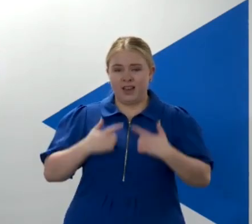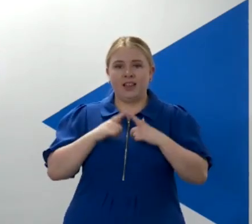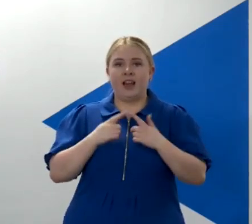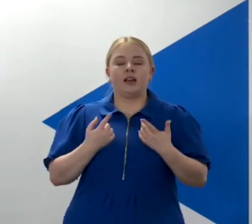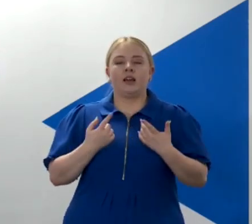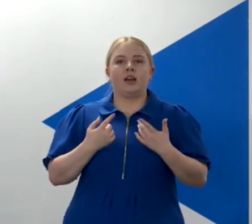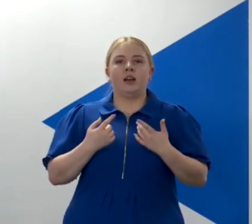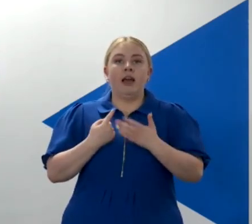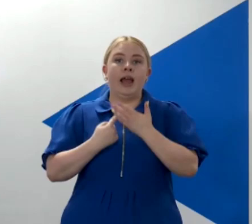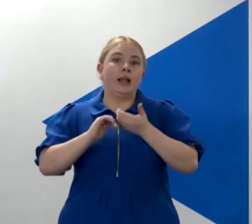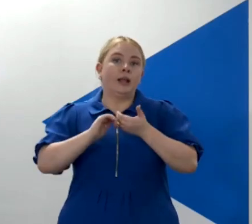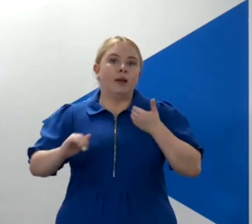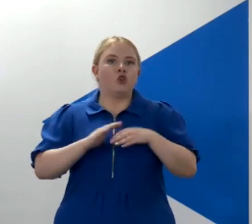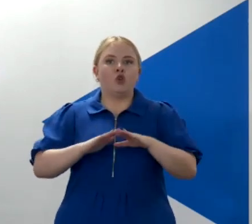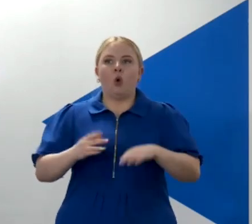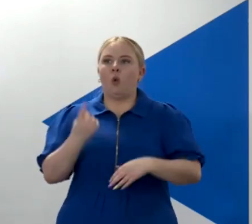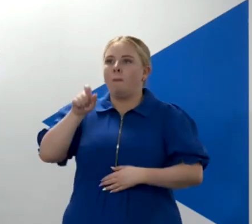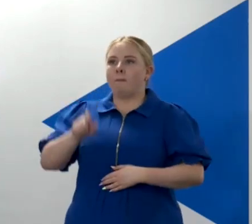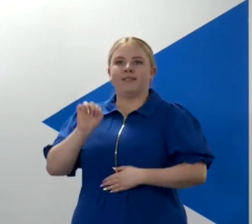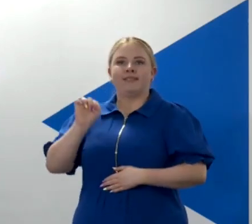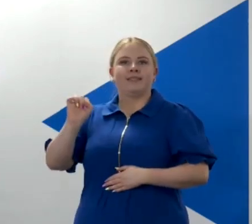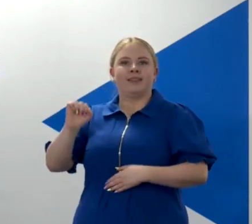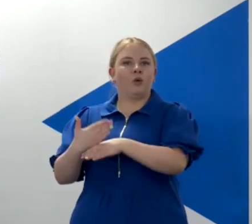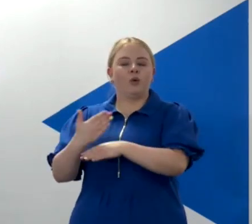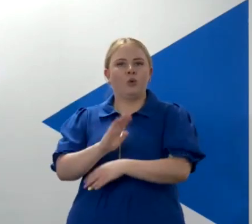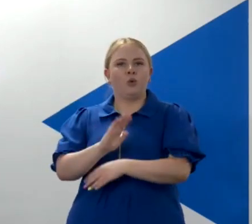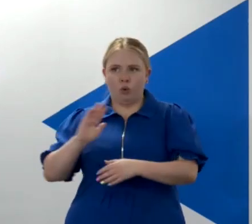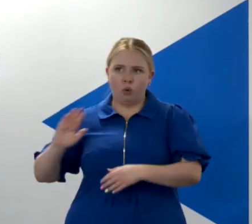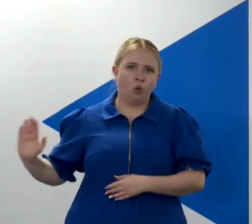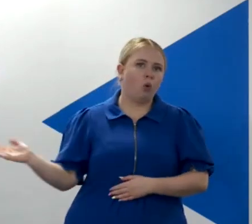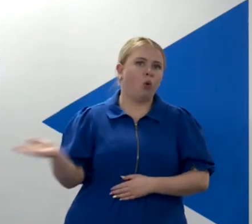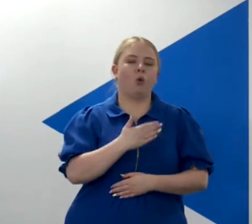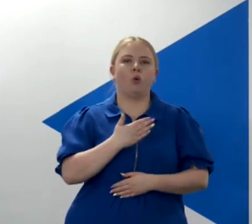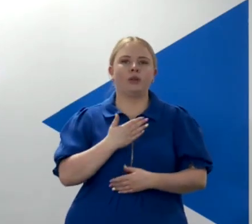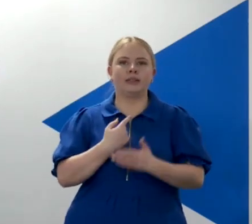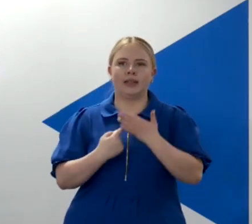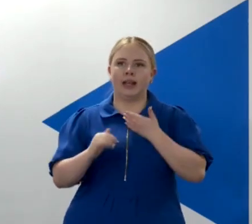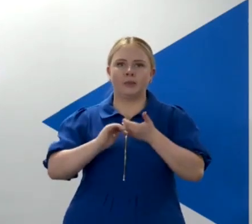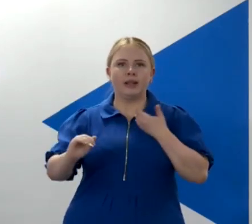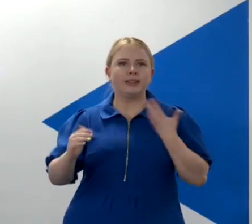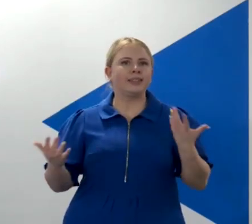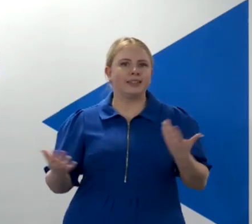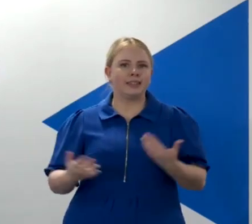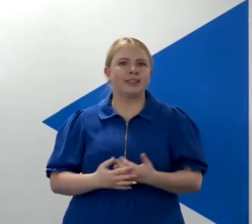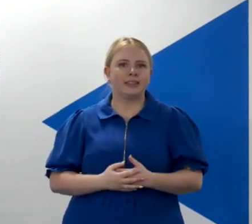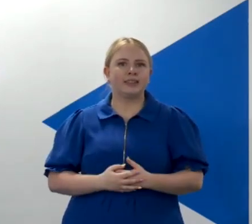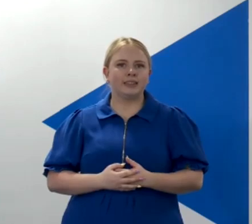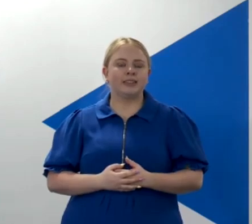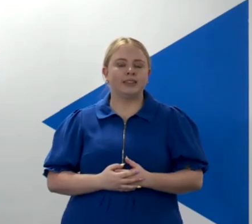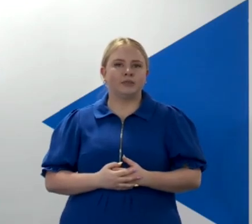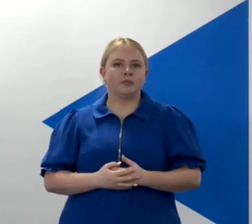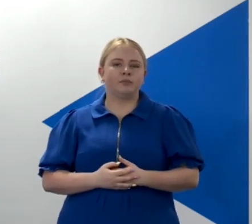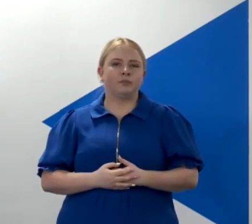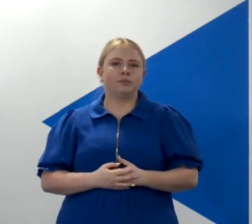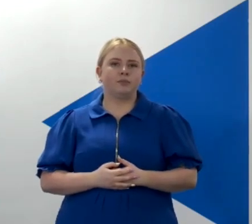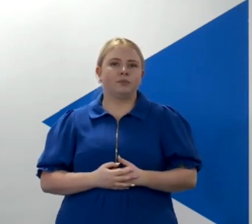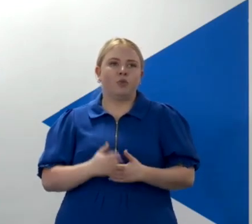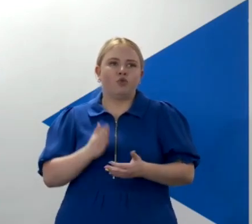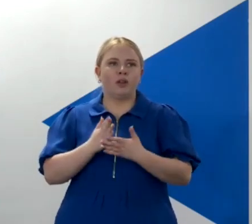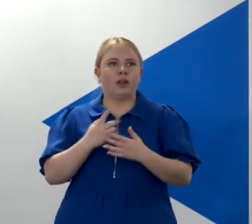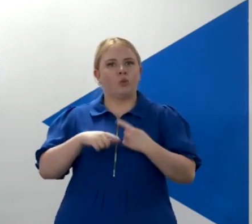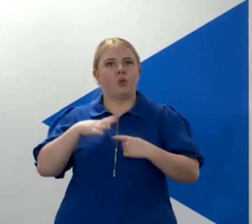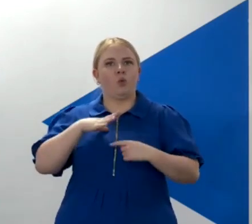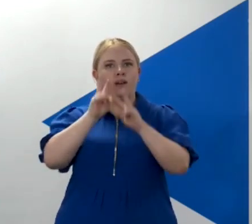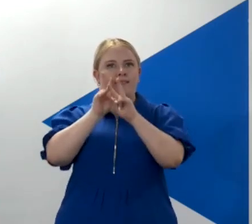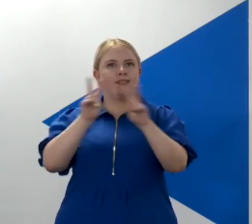person or personality, myself absolutely included. The case for independence is predicated on a vision